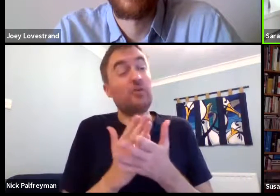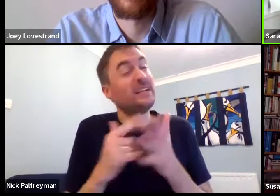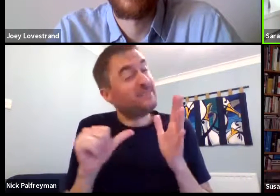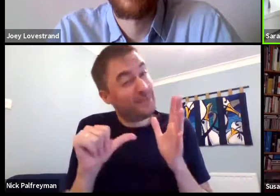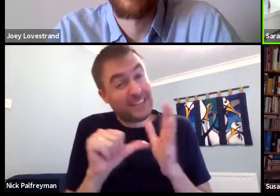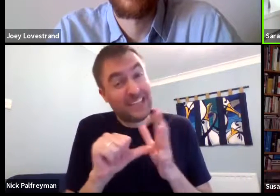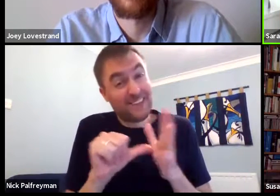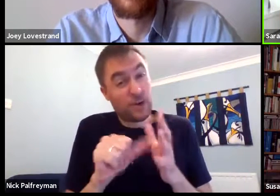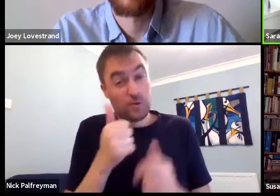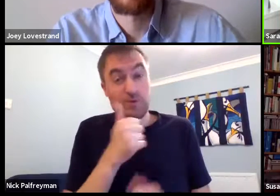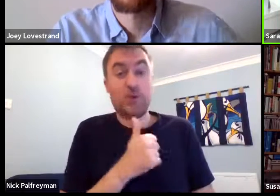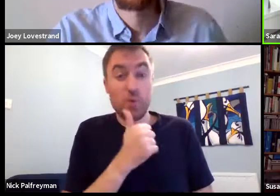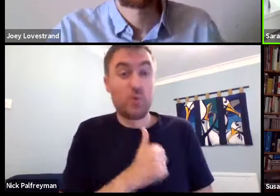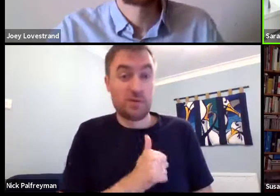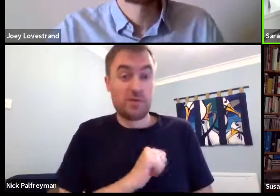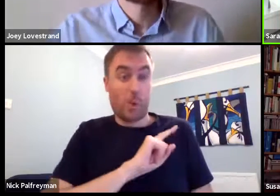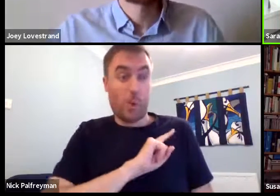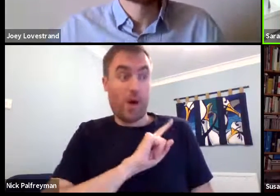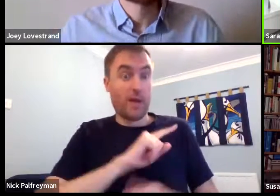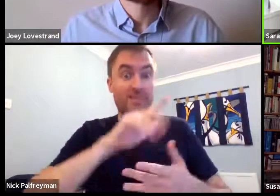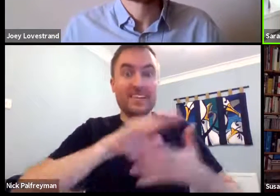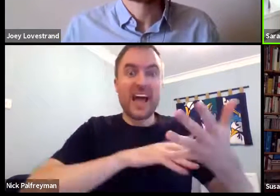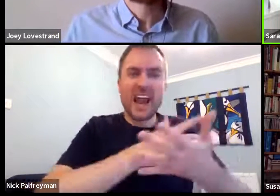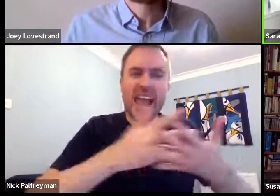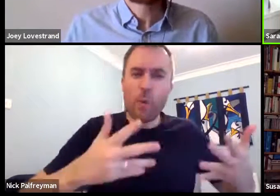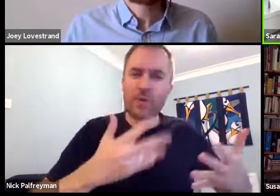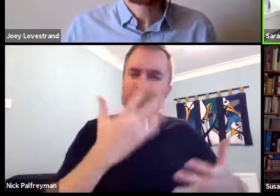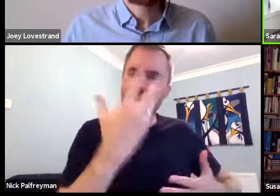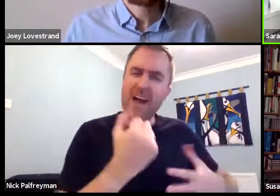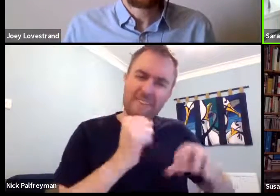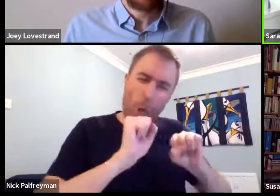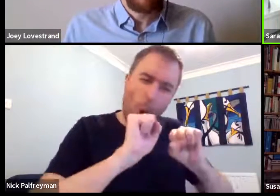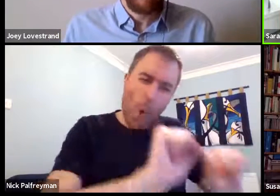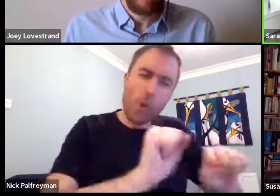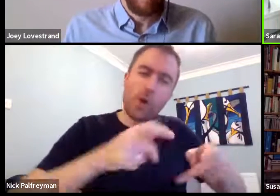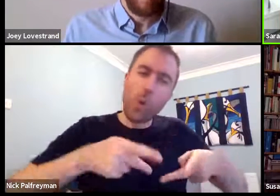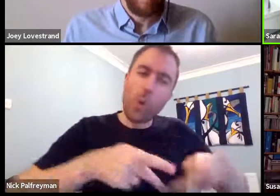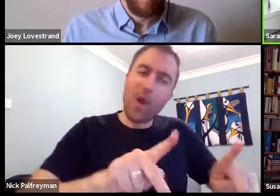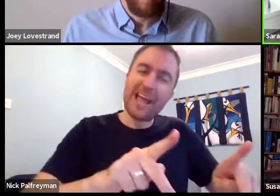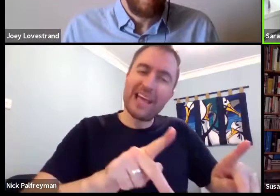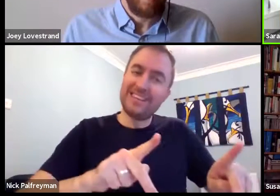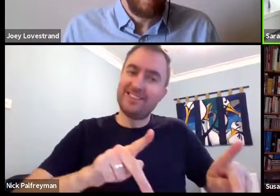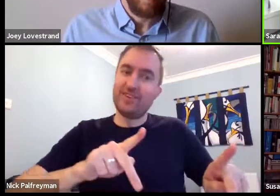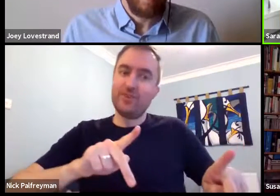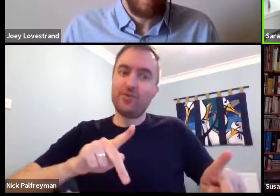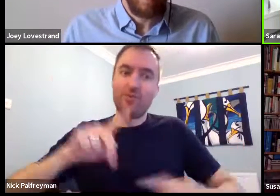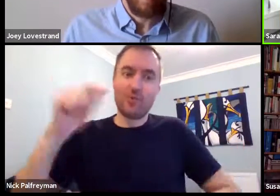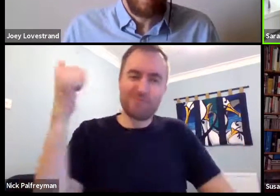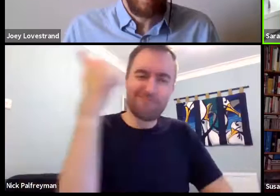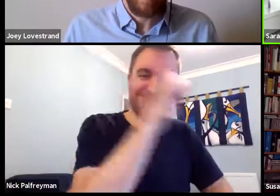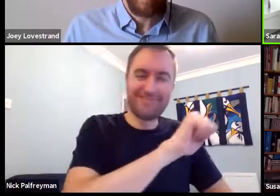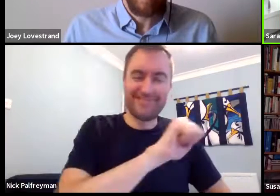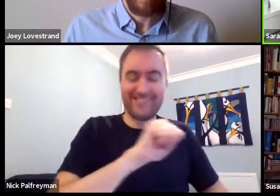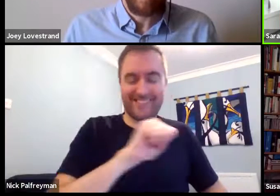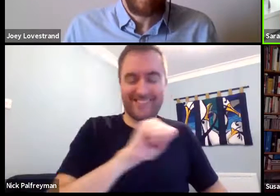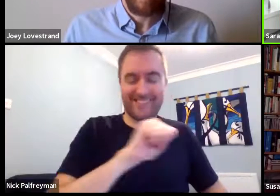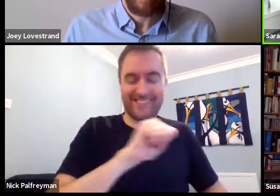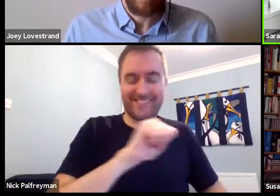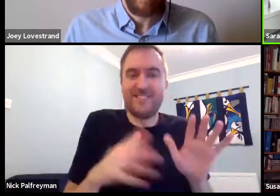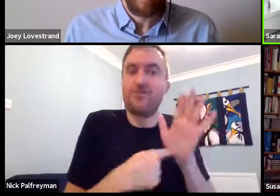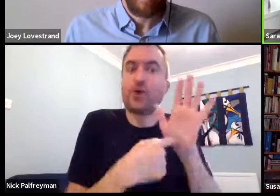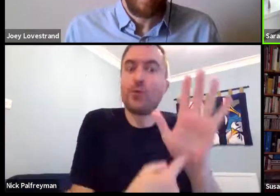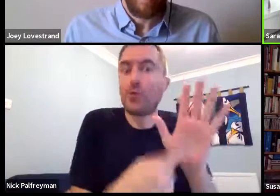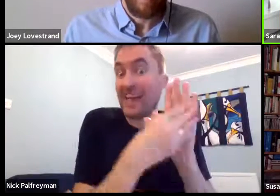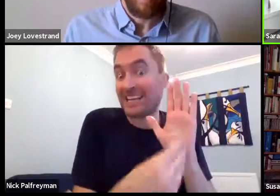So, means really, actually, it's very difficult to use, because sign language has its own way of